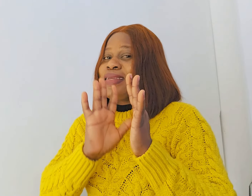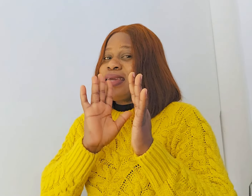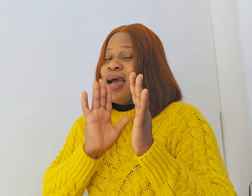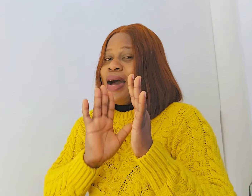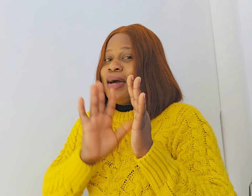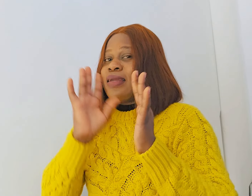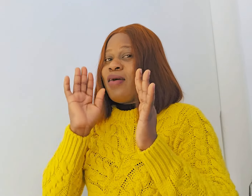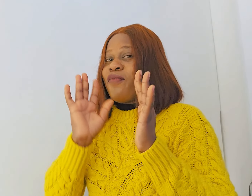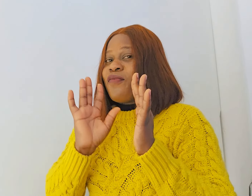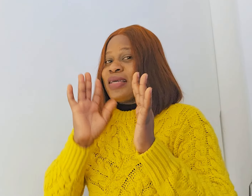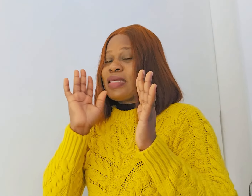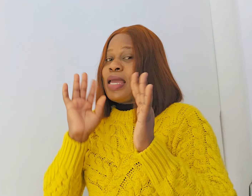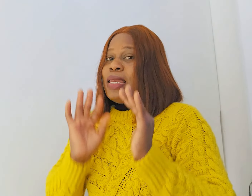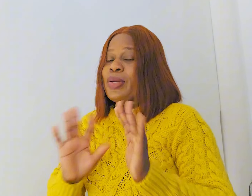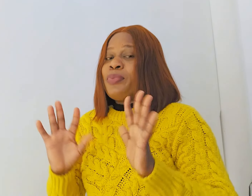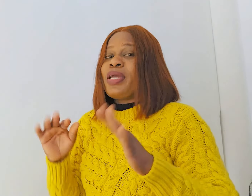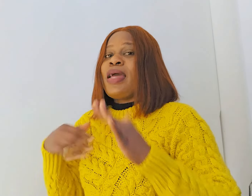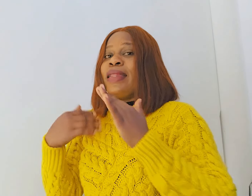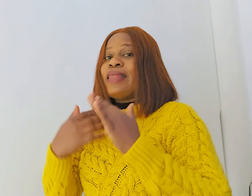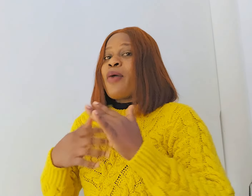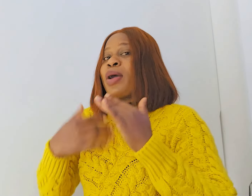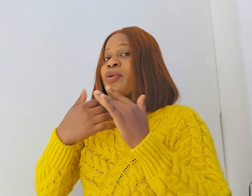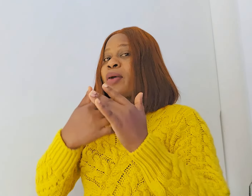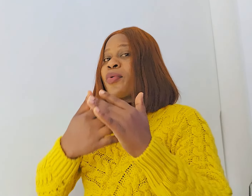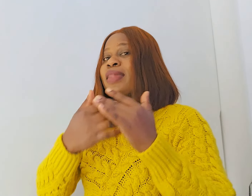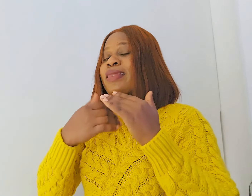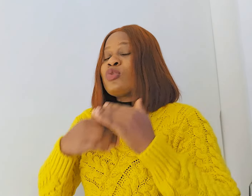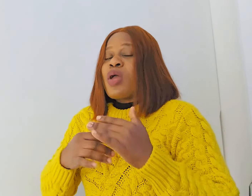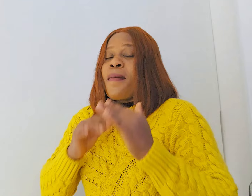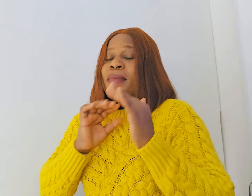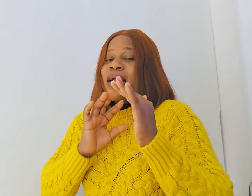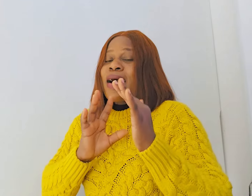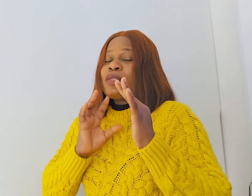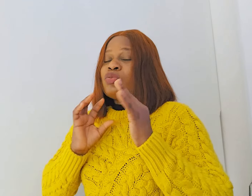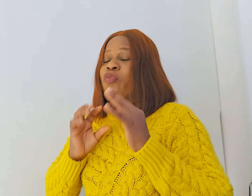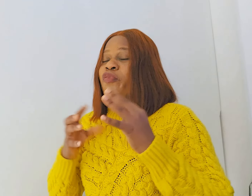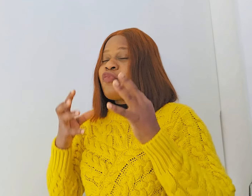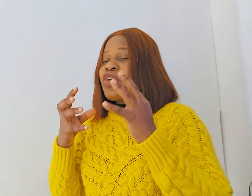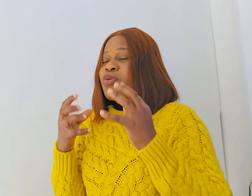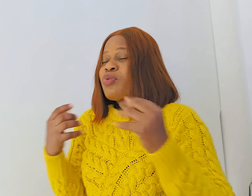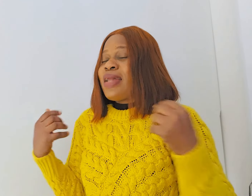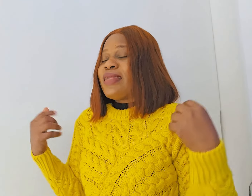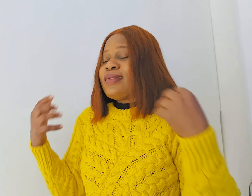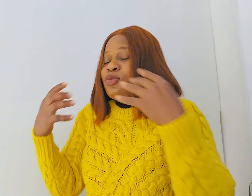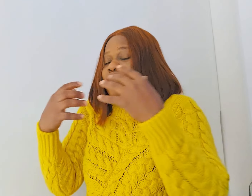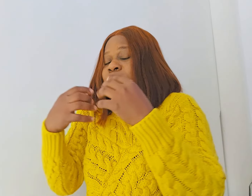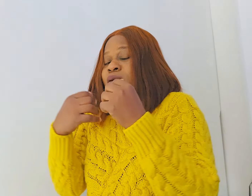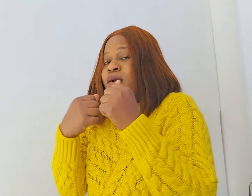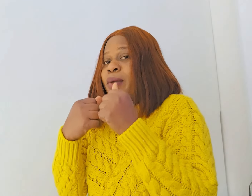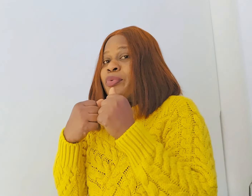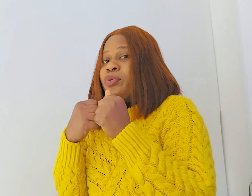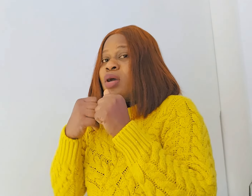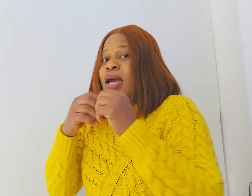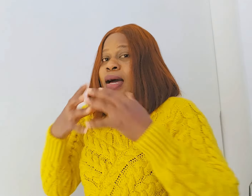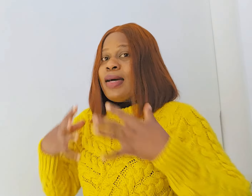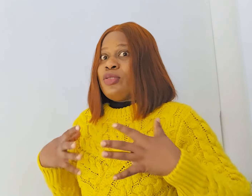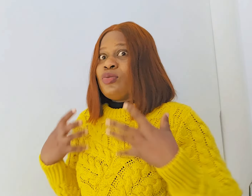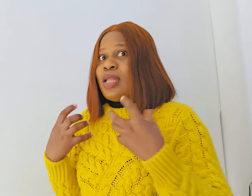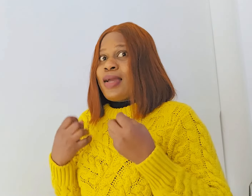and fast a little bit then when you are going this way it may have to feel you and then she'll grab you and you like